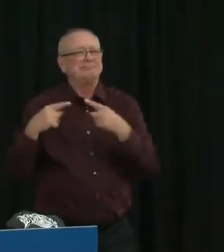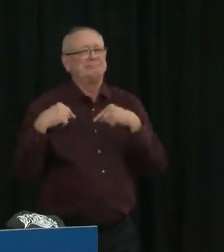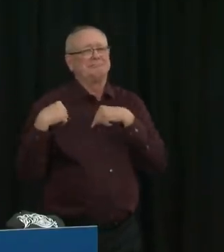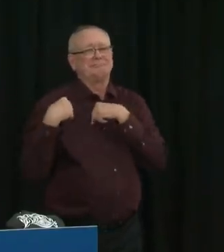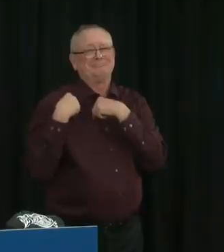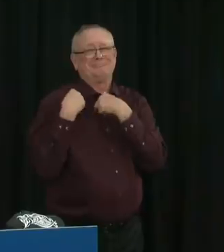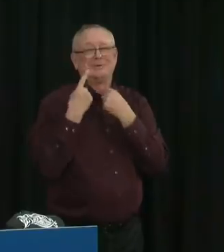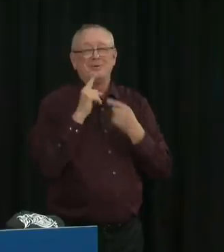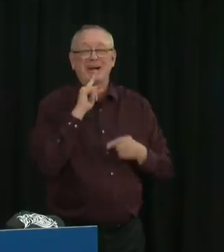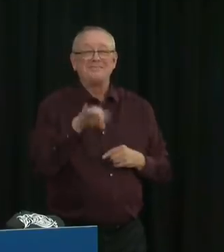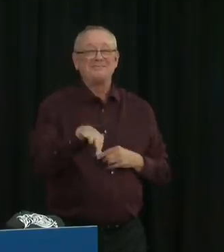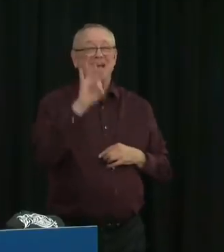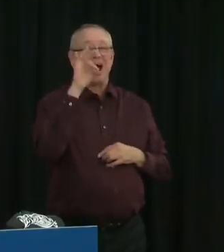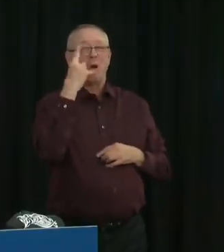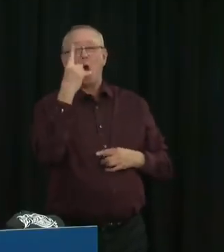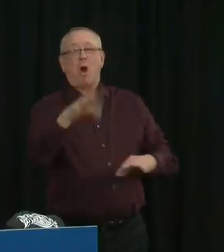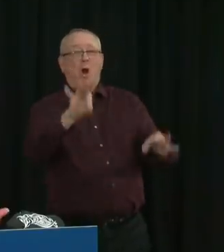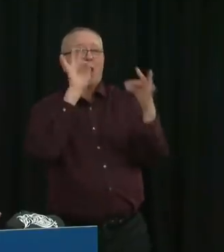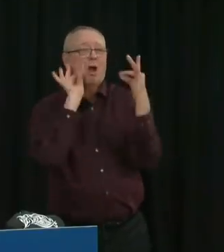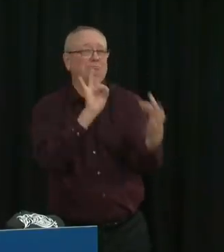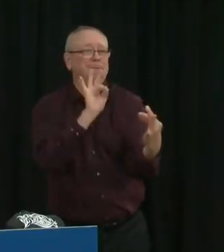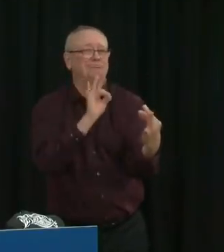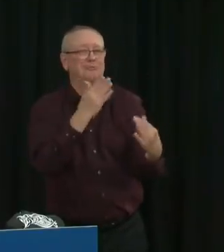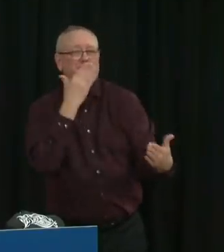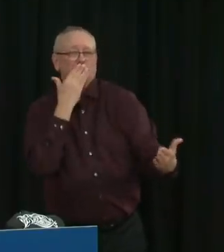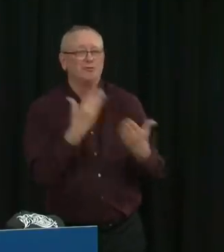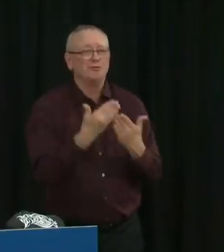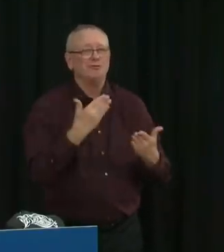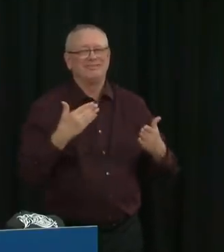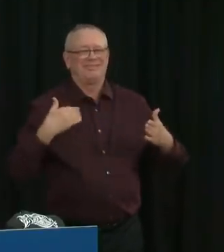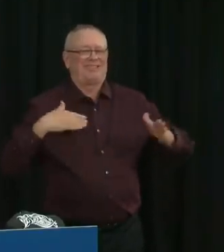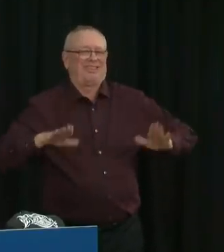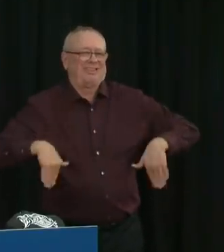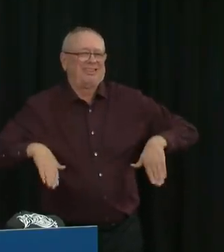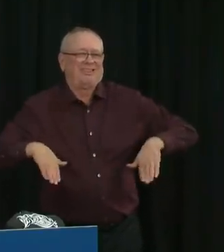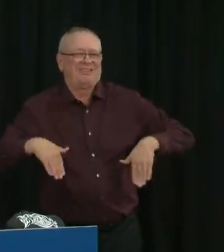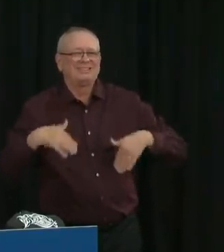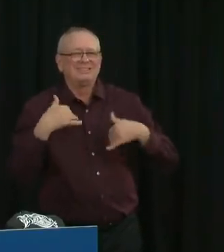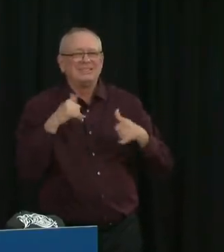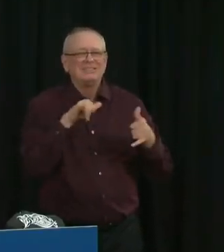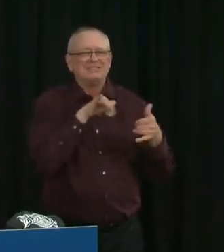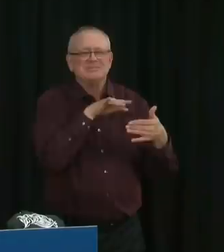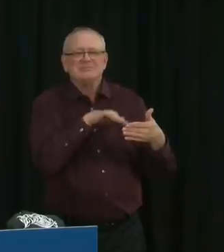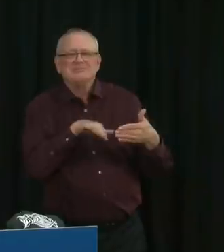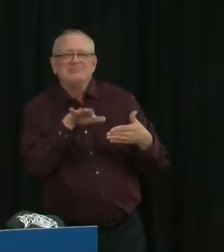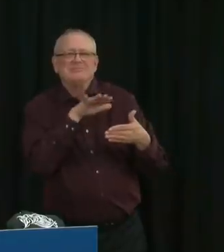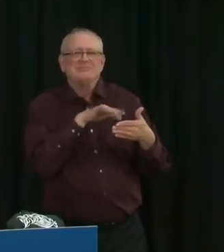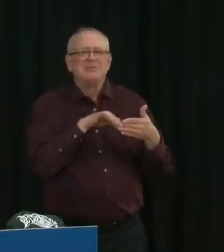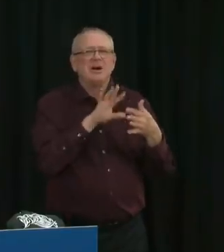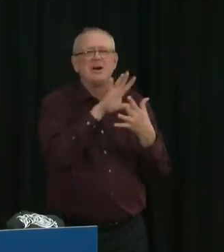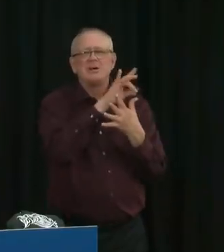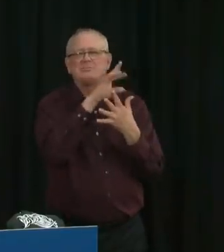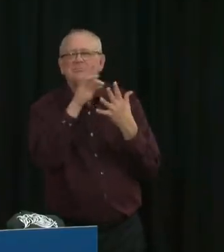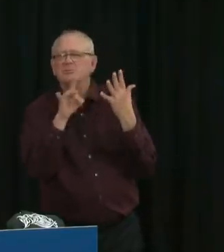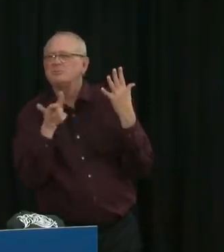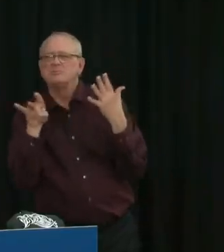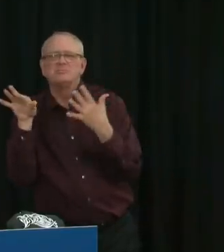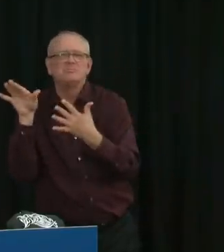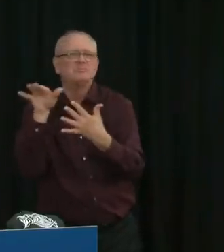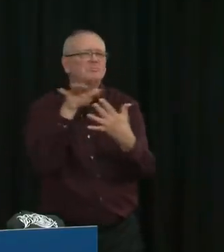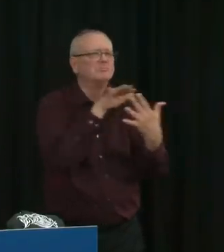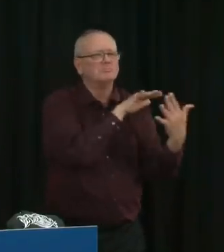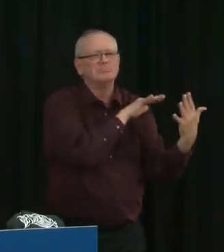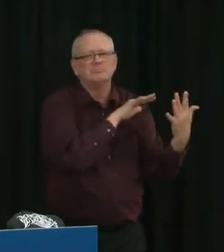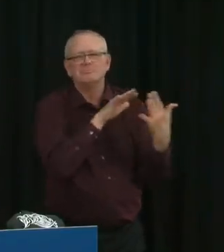well. So again, we are continuing to look for options and continuing to look for partners to work with who can help us with this